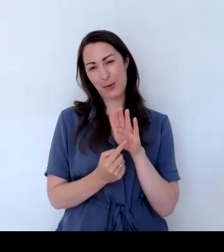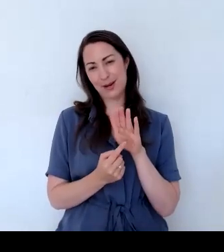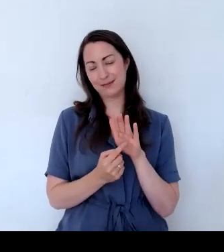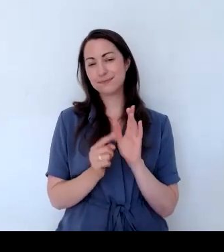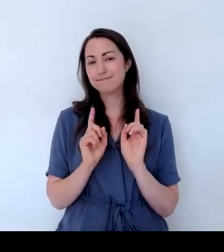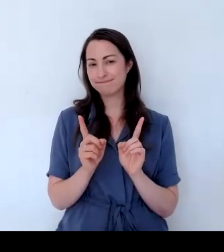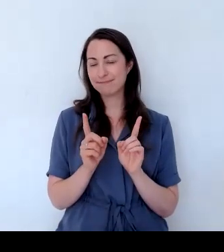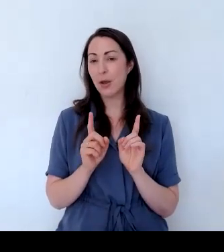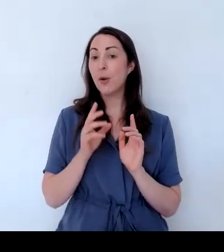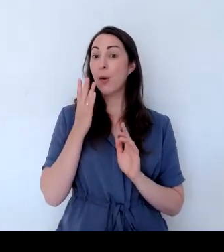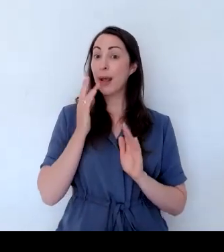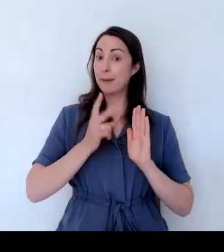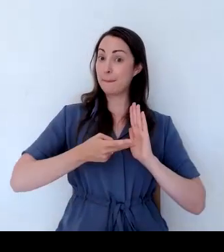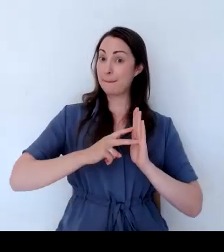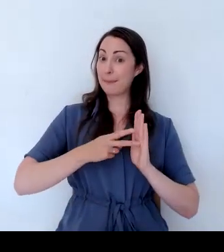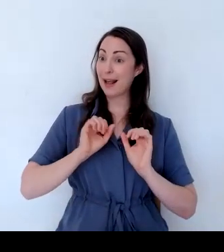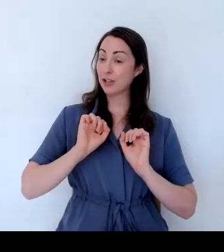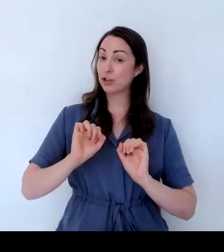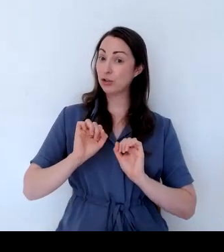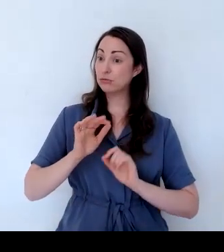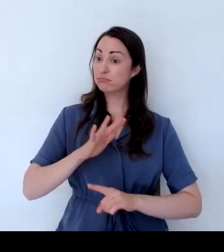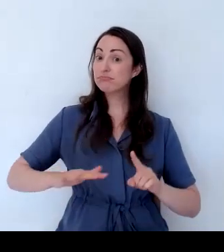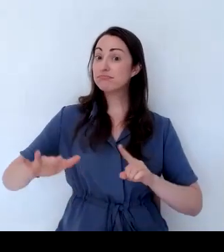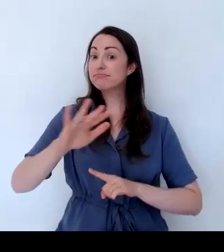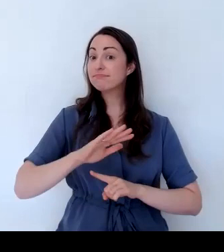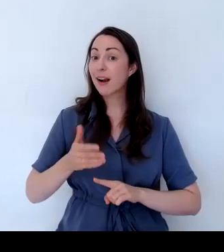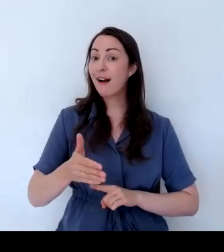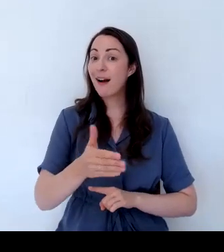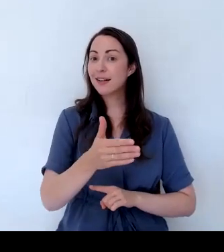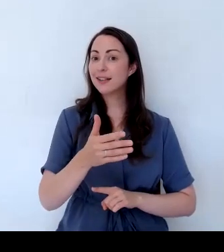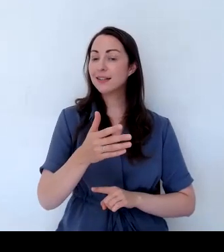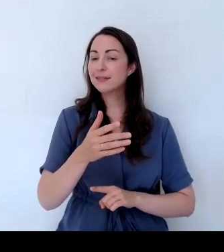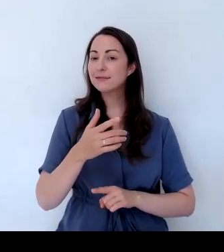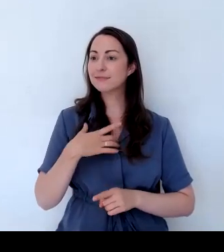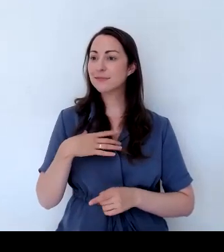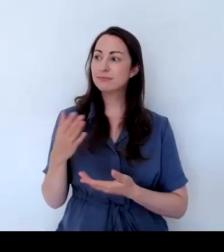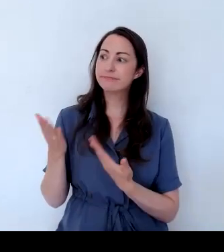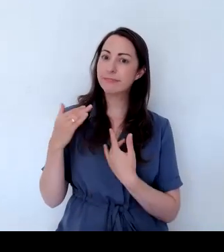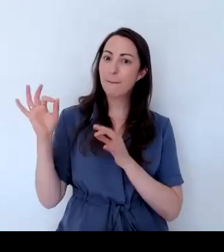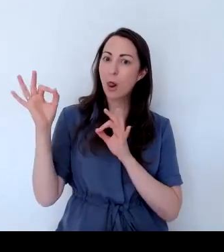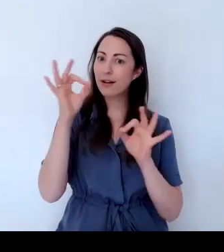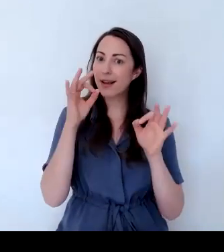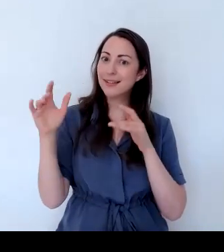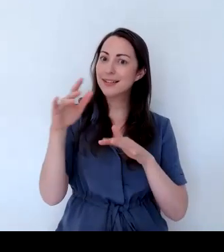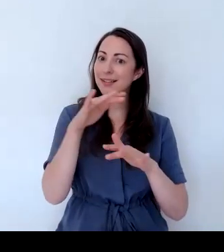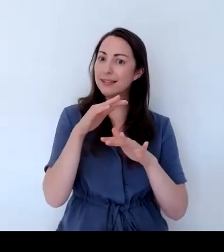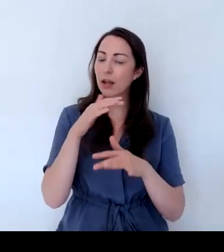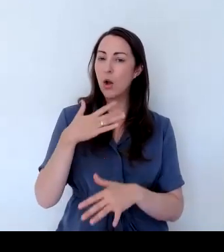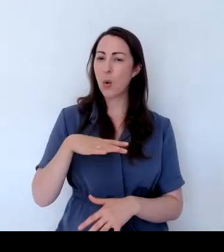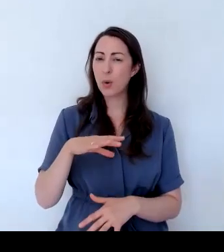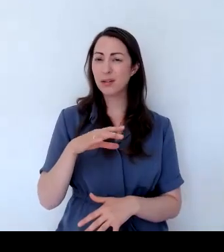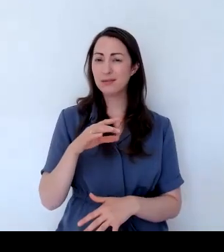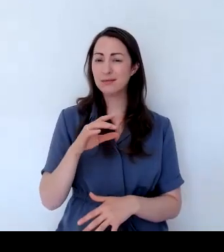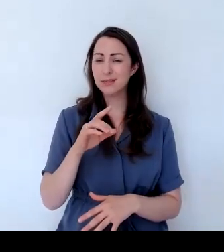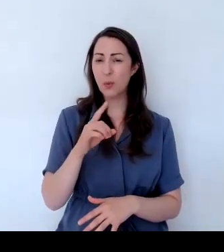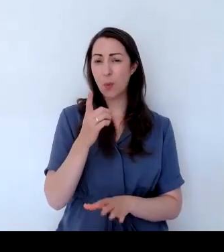your patch for pollinators, you really want to provide a good spread over the year